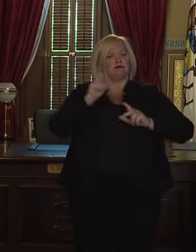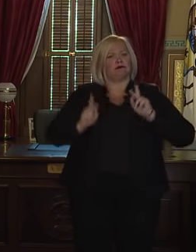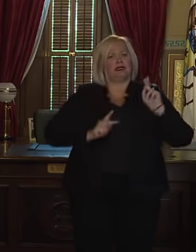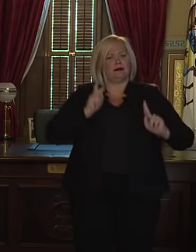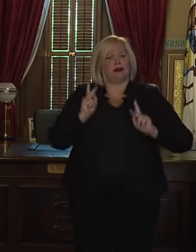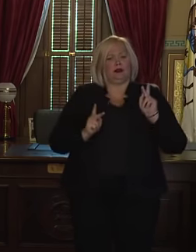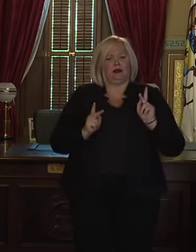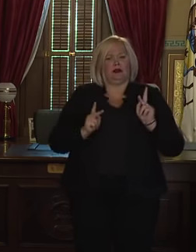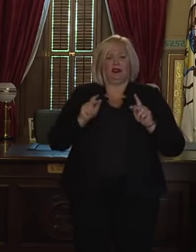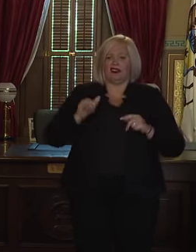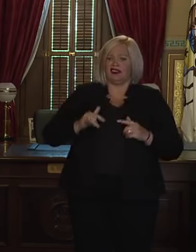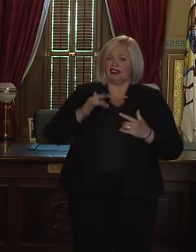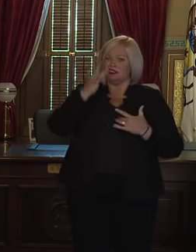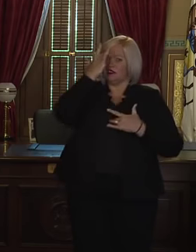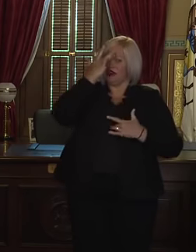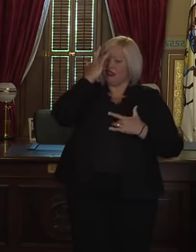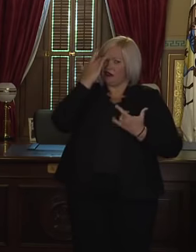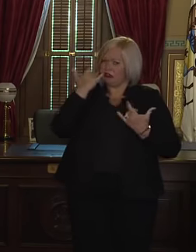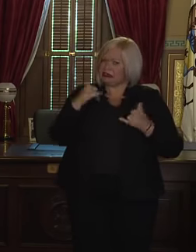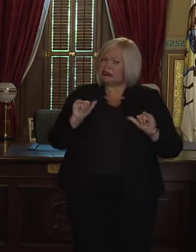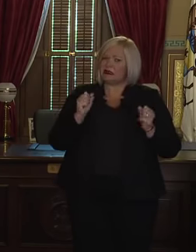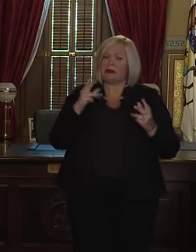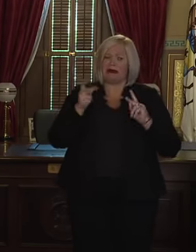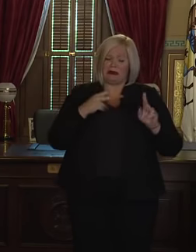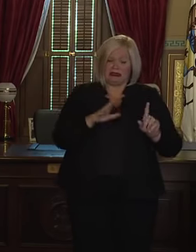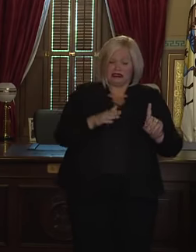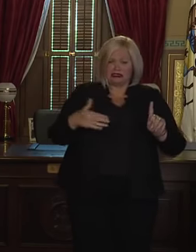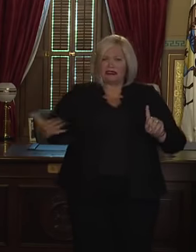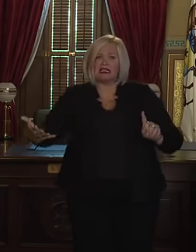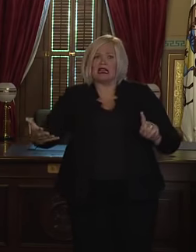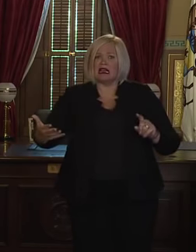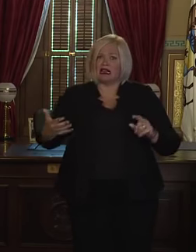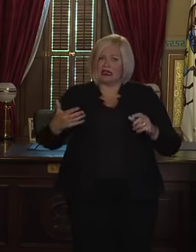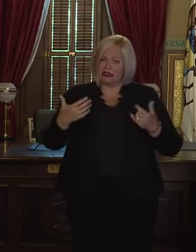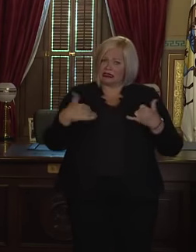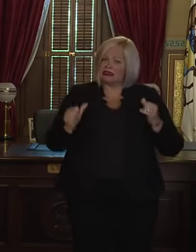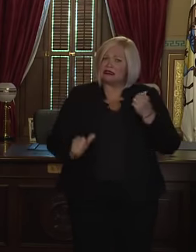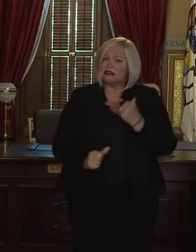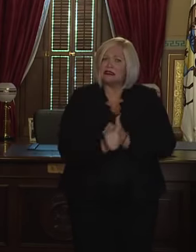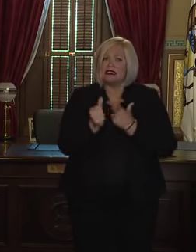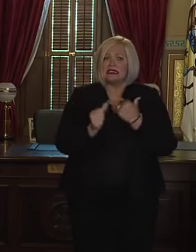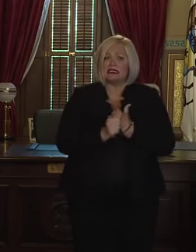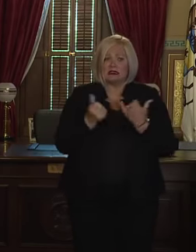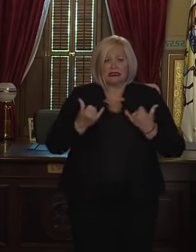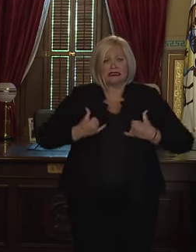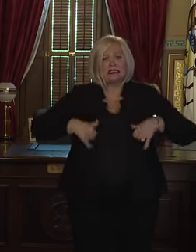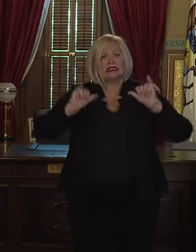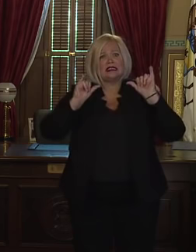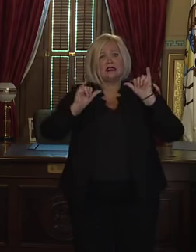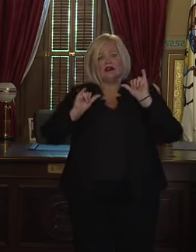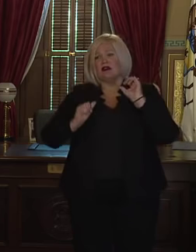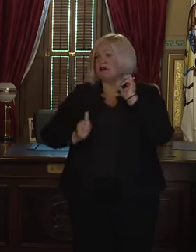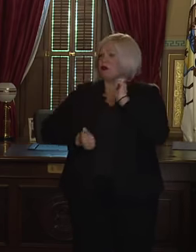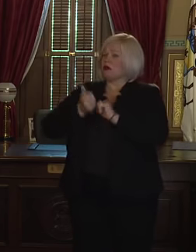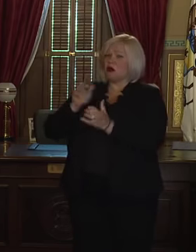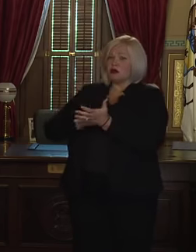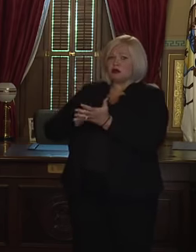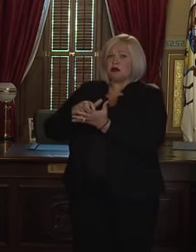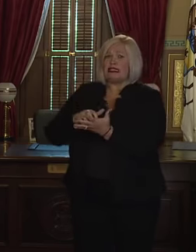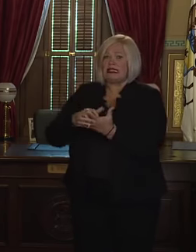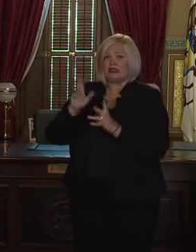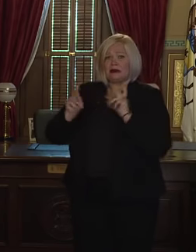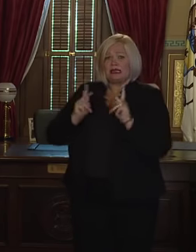is a deadly virus that still poses a very real threat. It still preys on our most vulnerable populations.